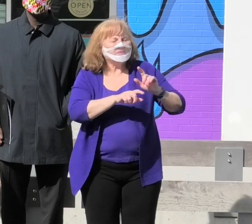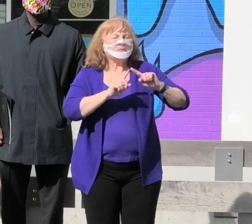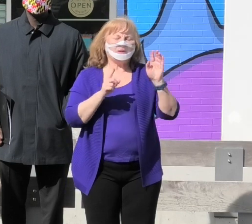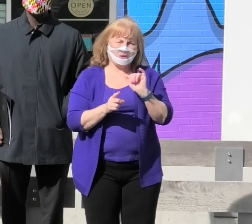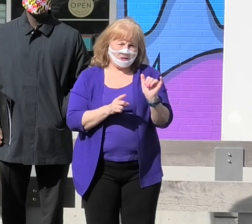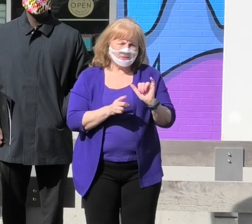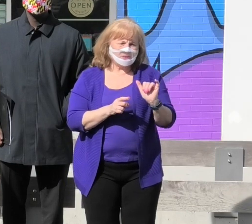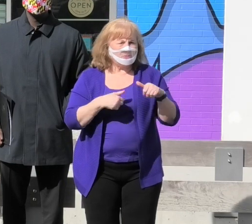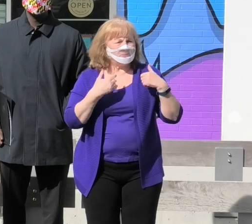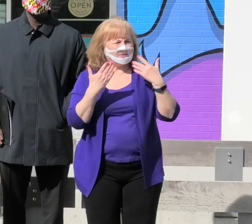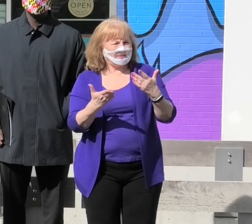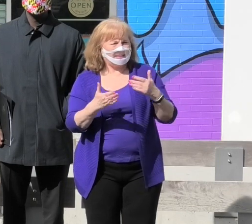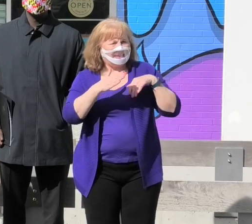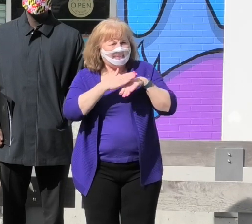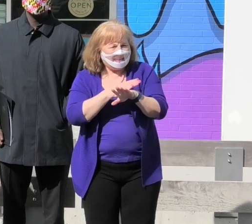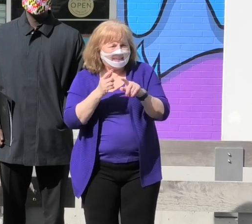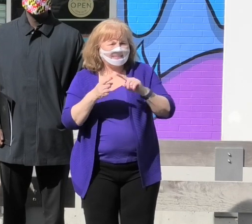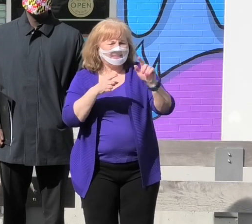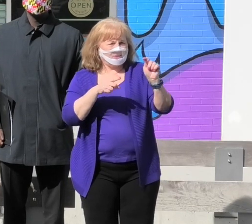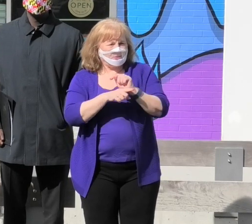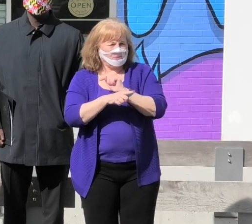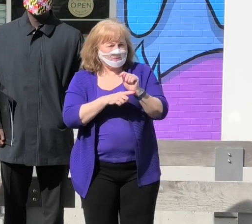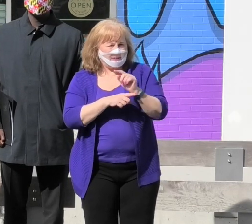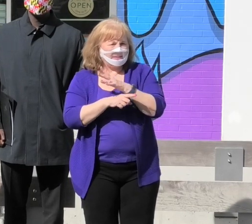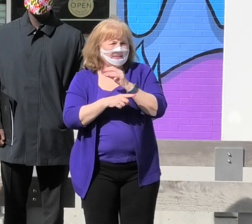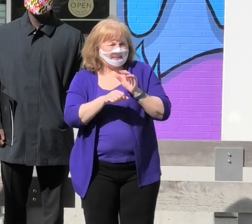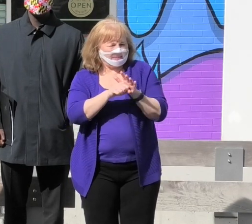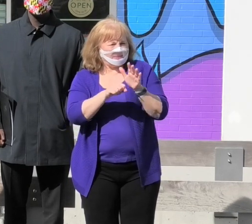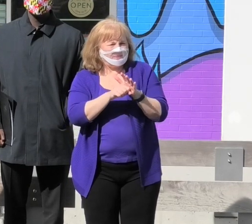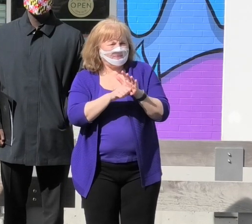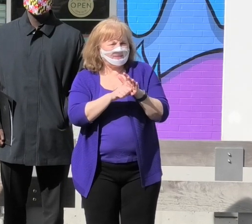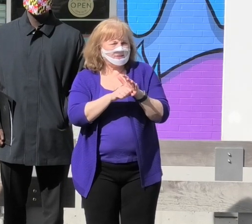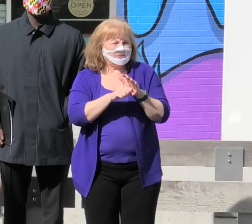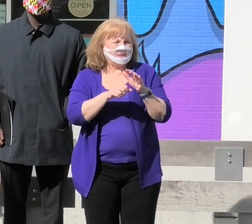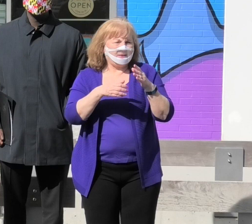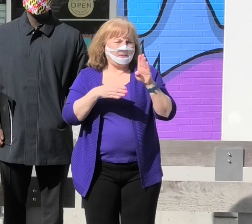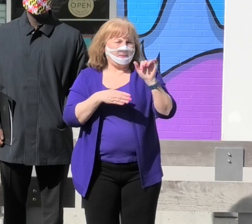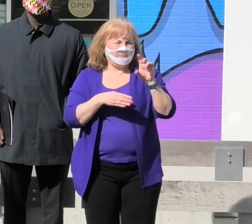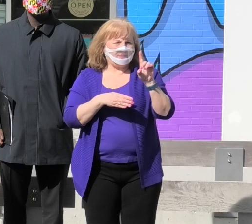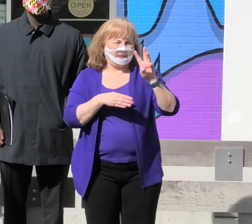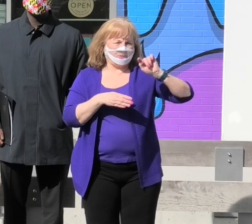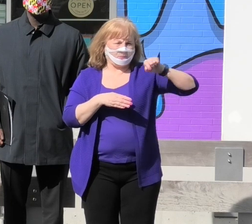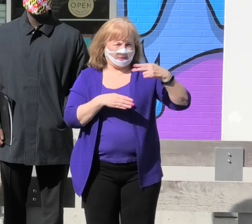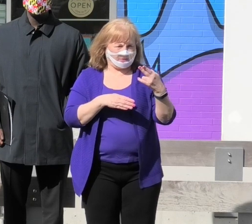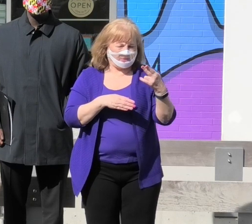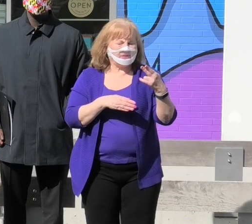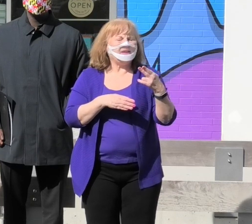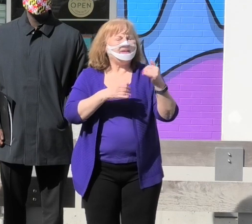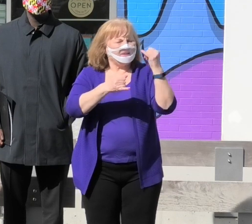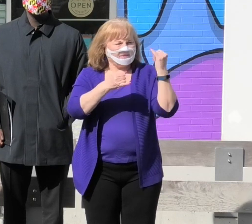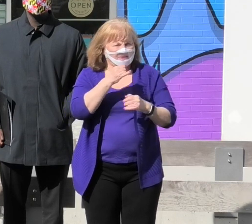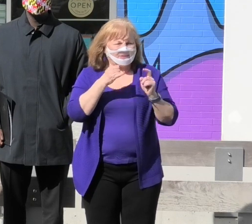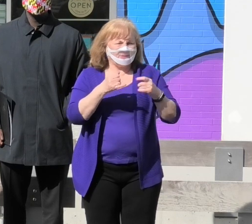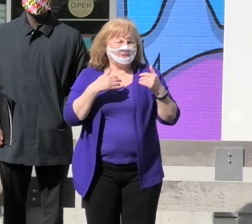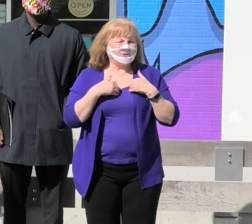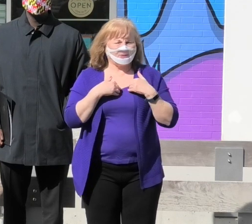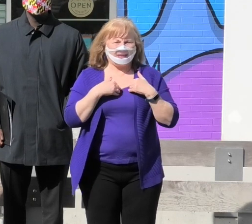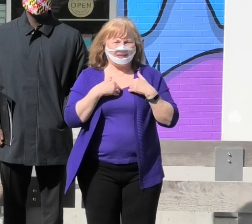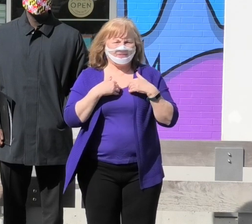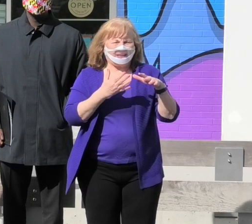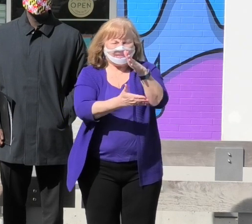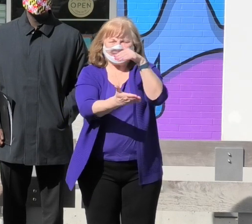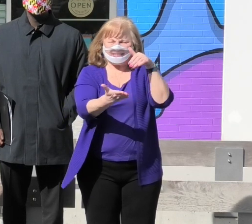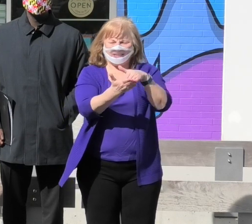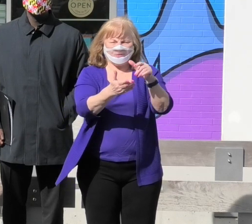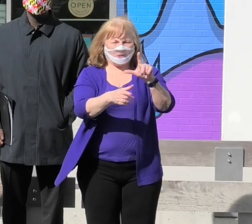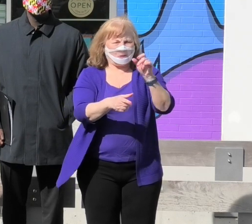also providing access to training and sufficient bandwidth. Finally, there needs to be a centralized